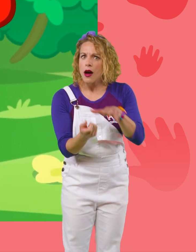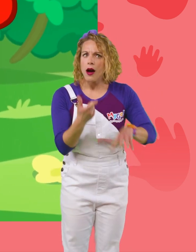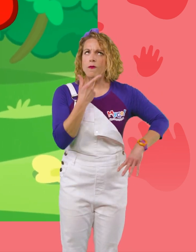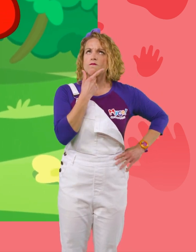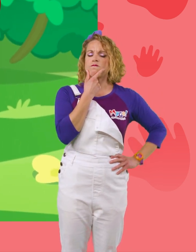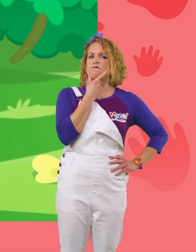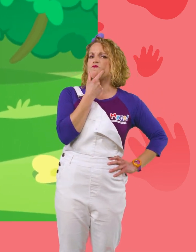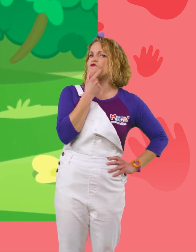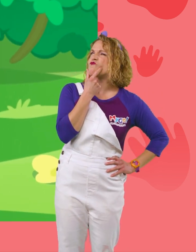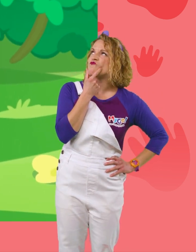-huh.